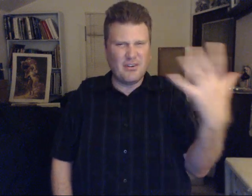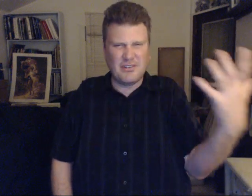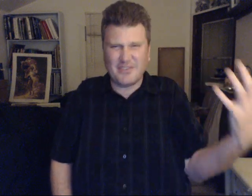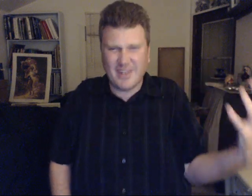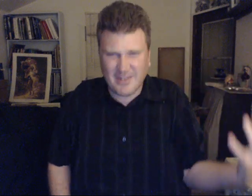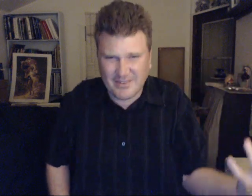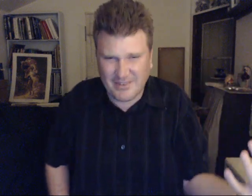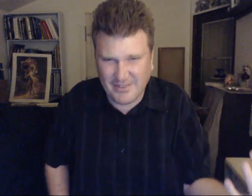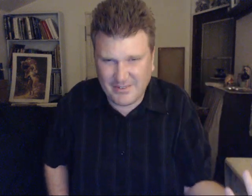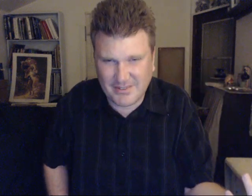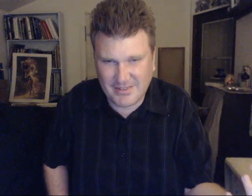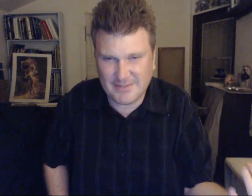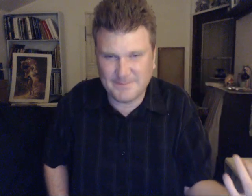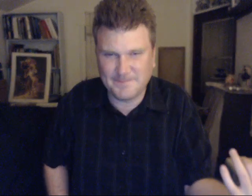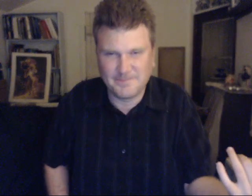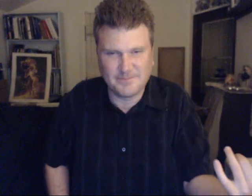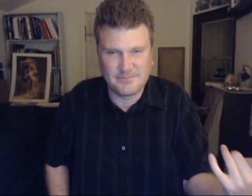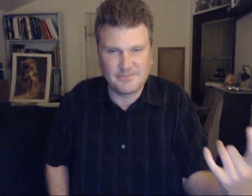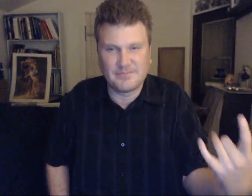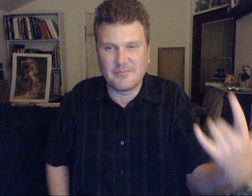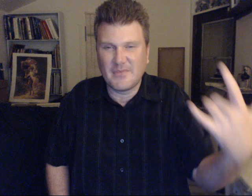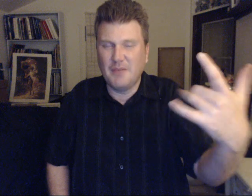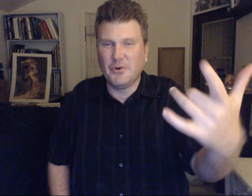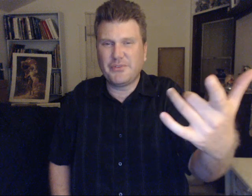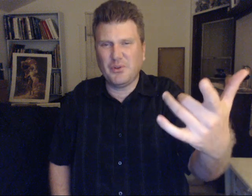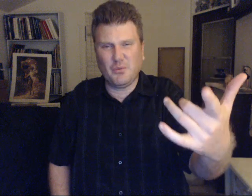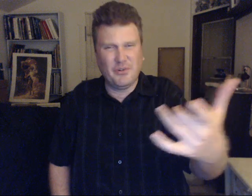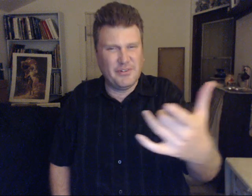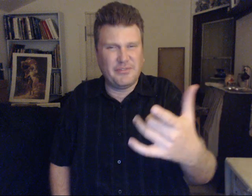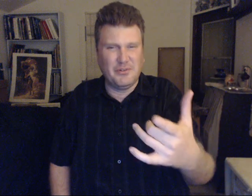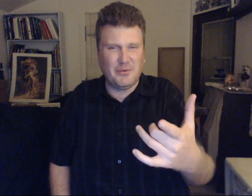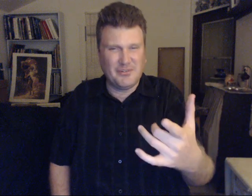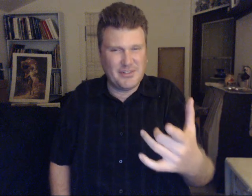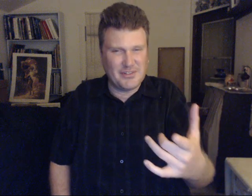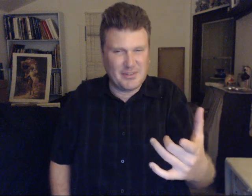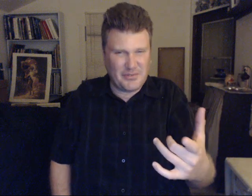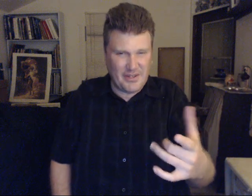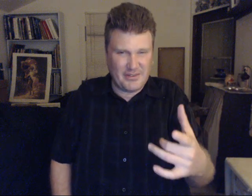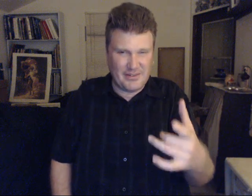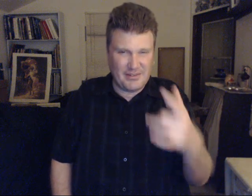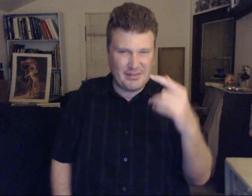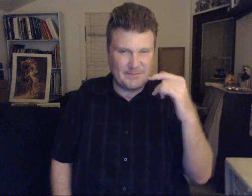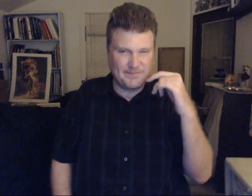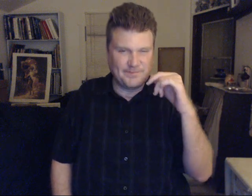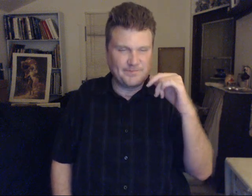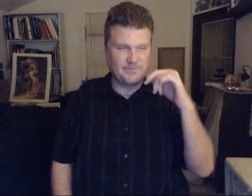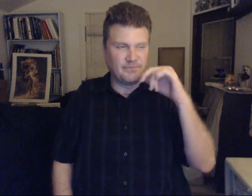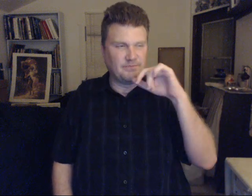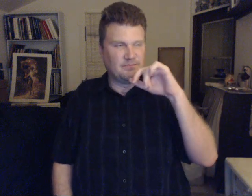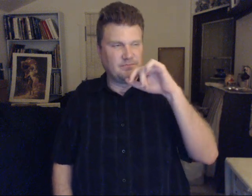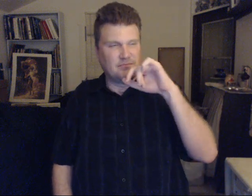does not exist and most of your world is filled with relationships like this